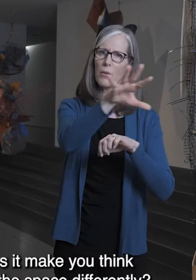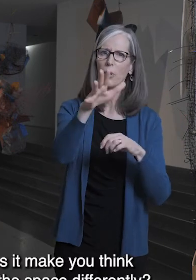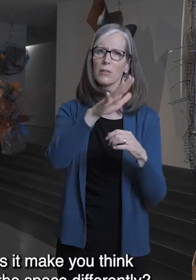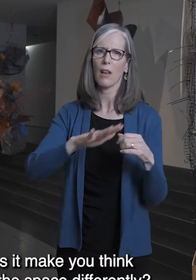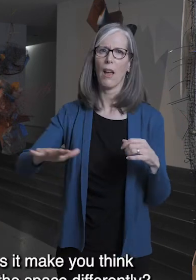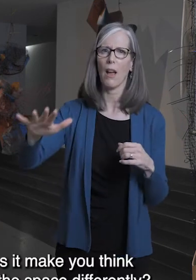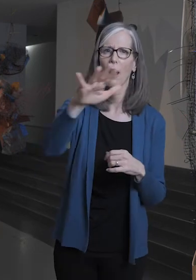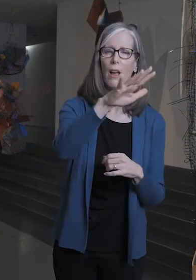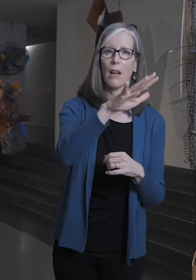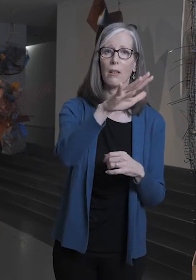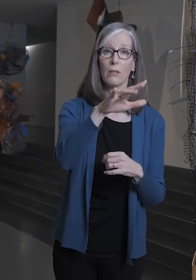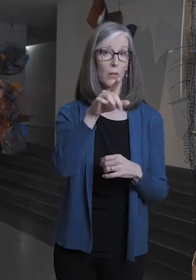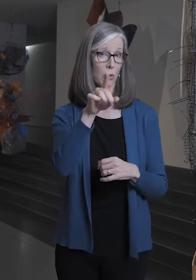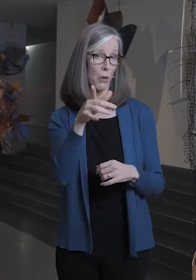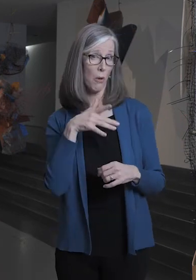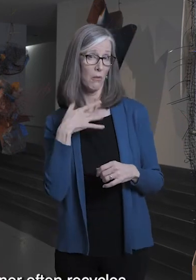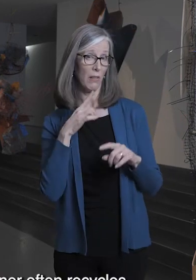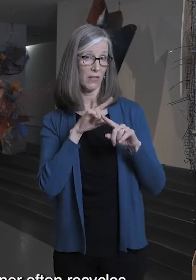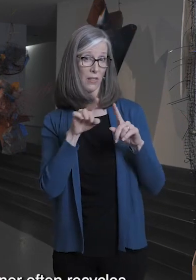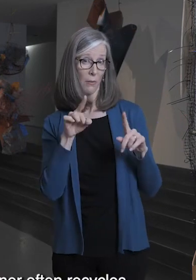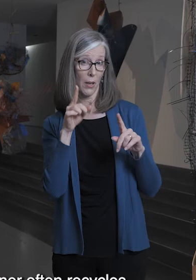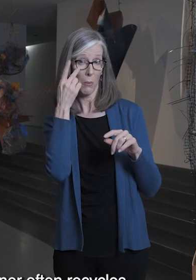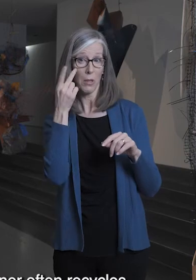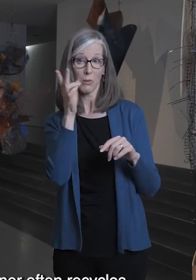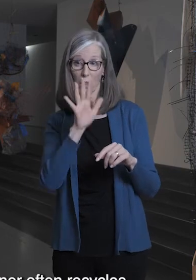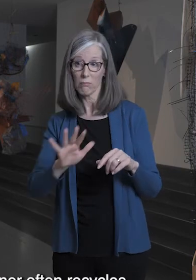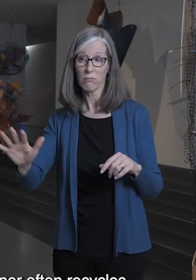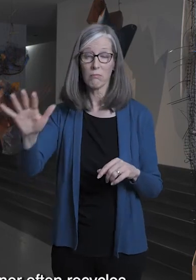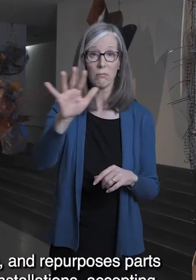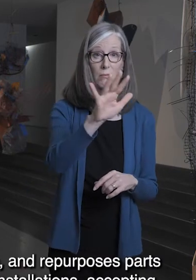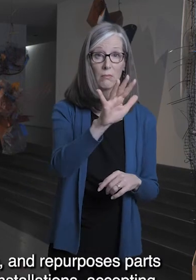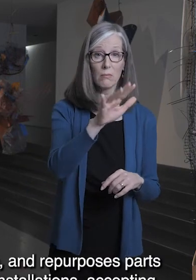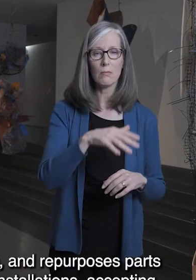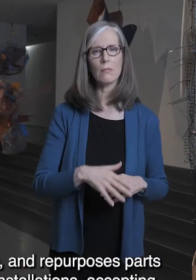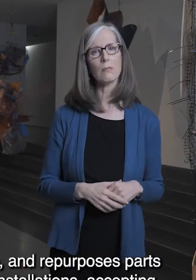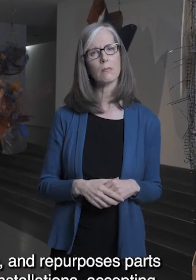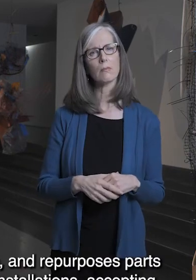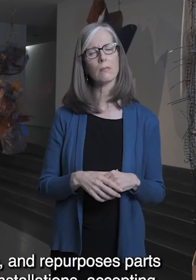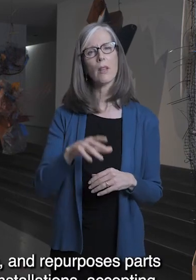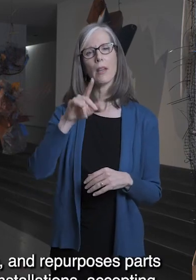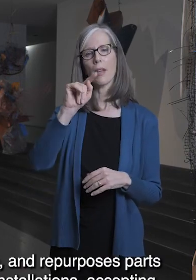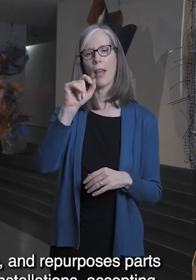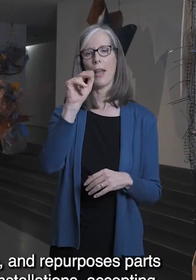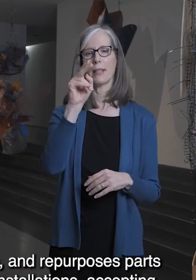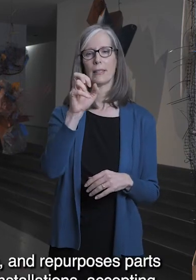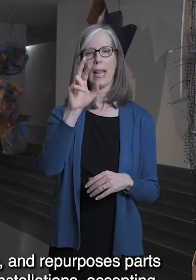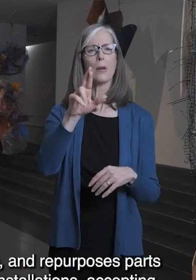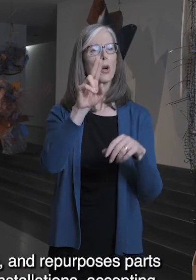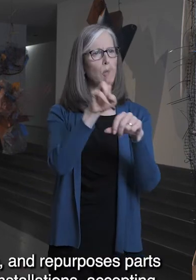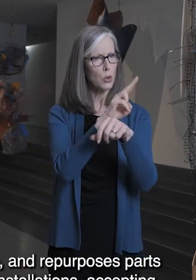differently? Tanner often recycles, reworks, and repurposes parts of her installations,